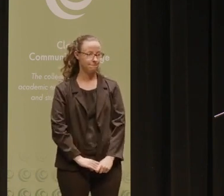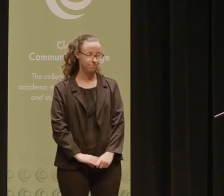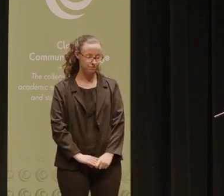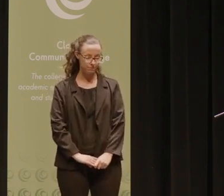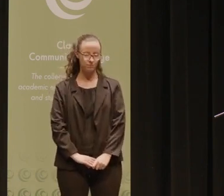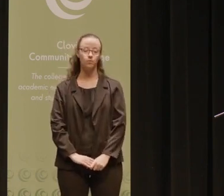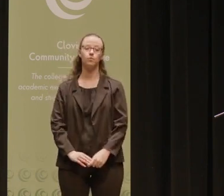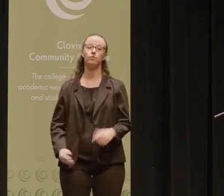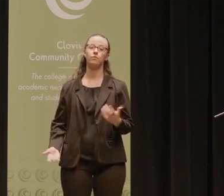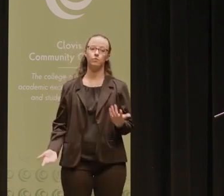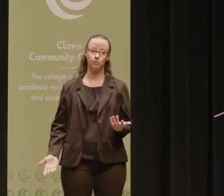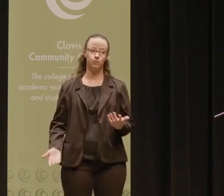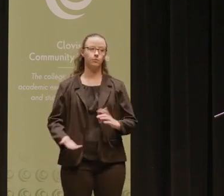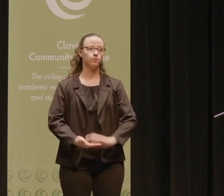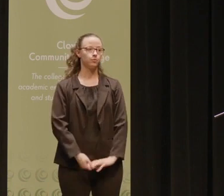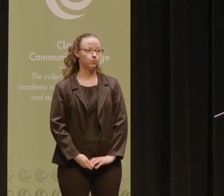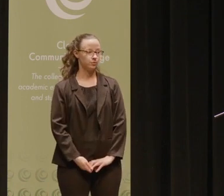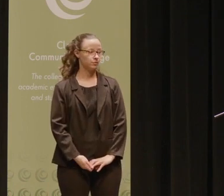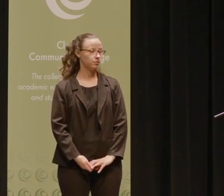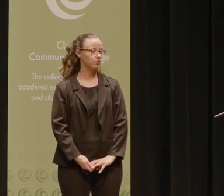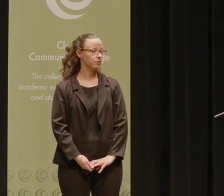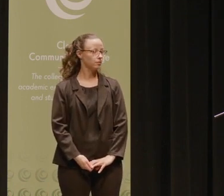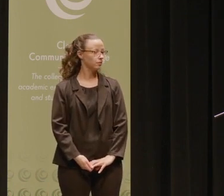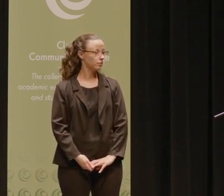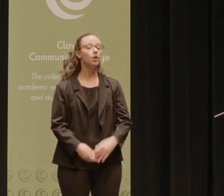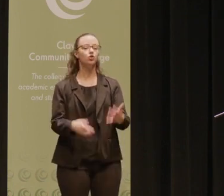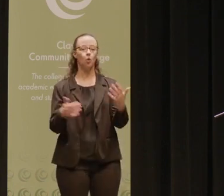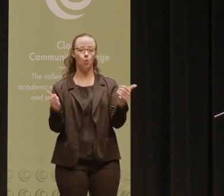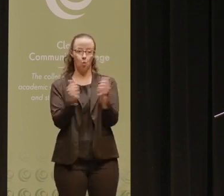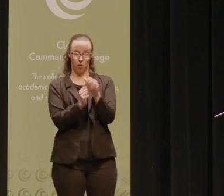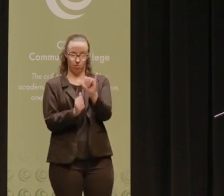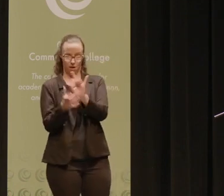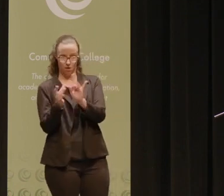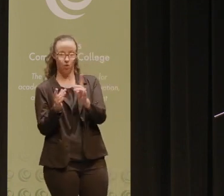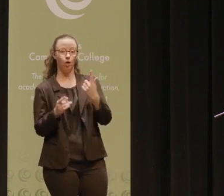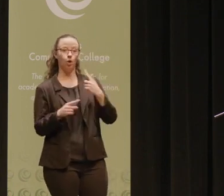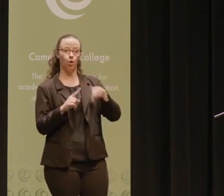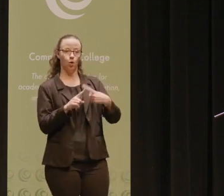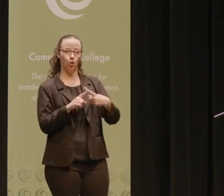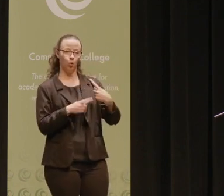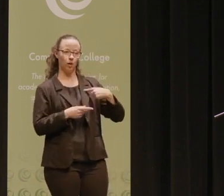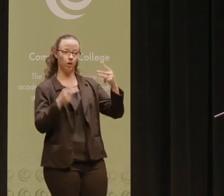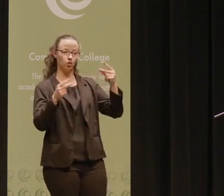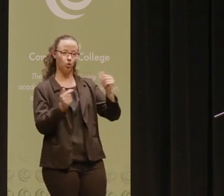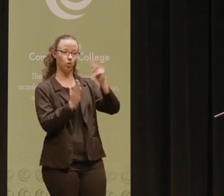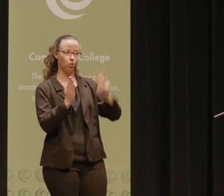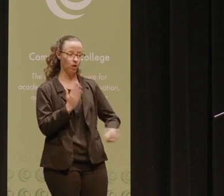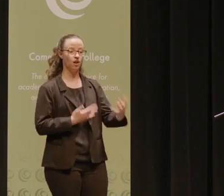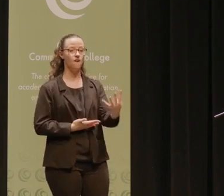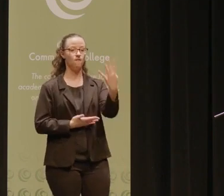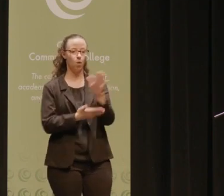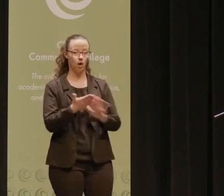And so, along the same lines, when we do a quick scan of the four colleges in the